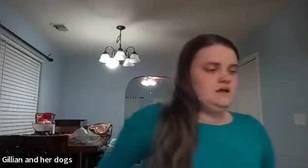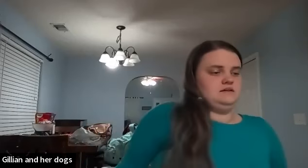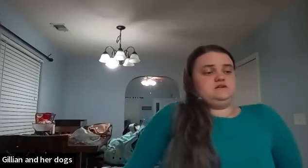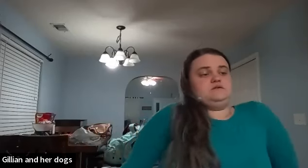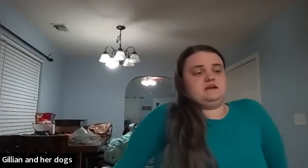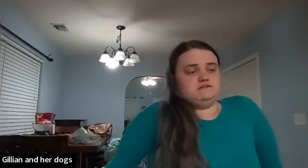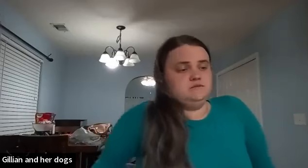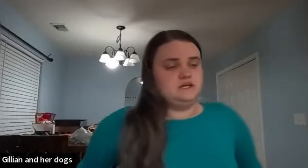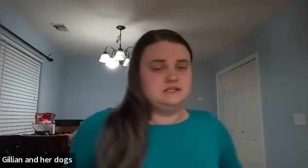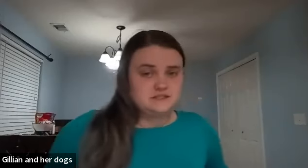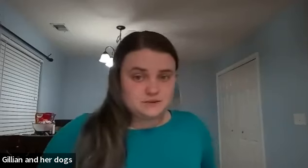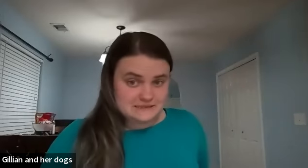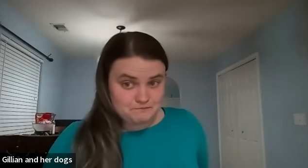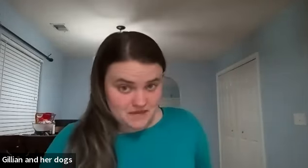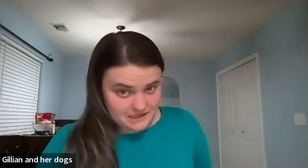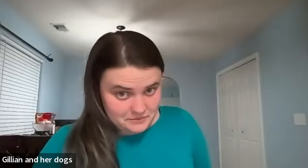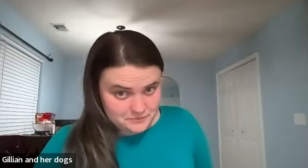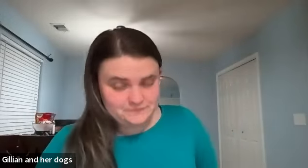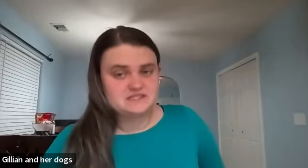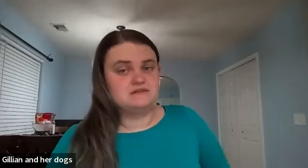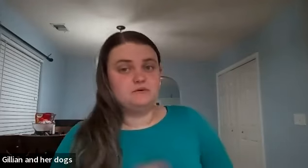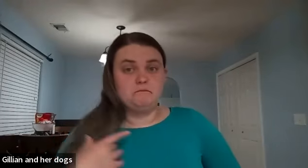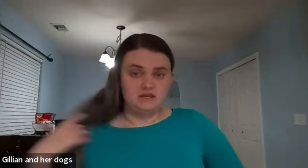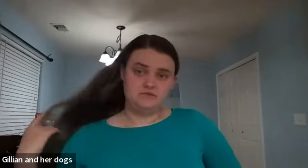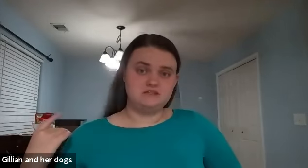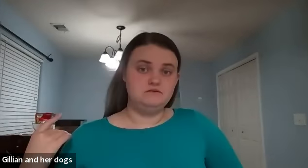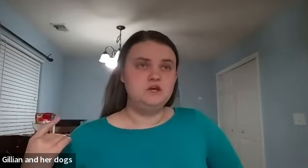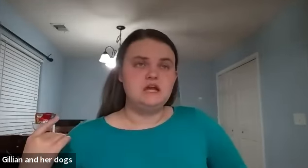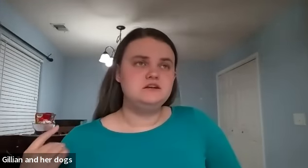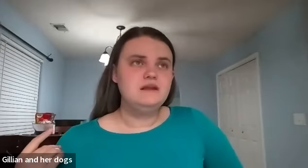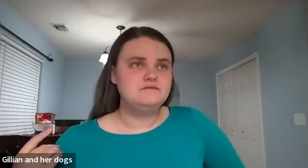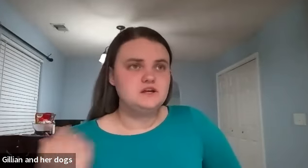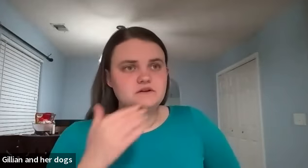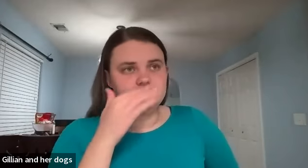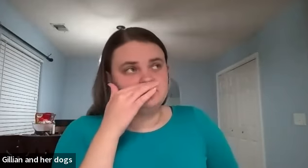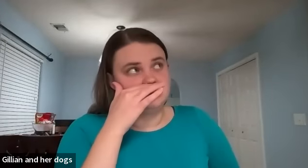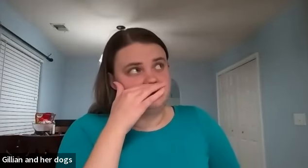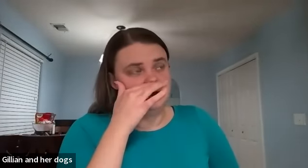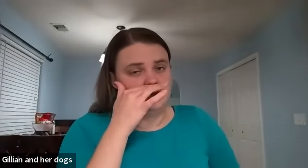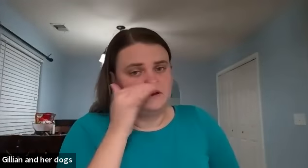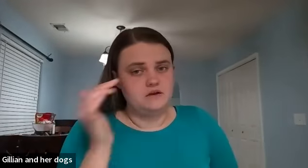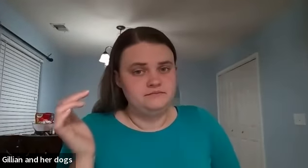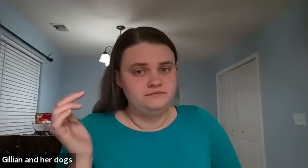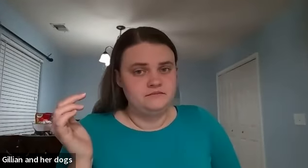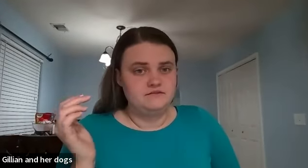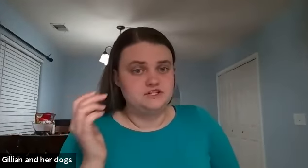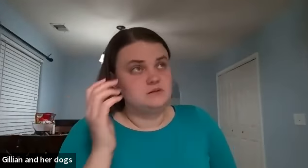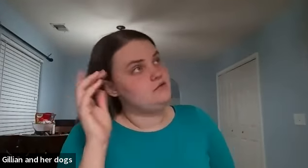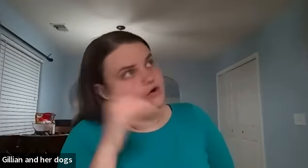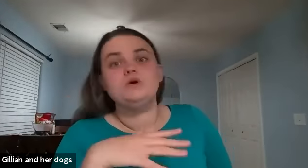so the next one we're going to do is makeup sign for makeup itself and you don't have to go very specific with um if you just talk about the girl